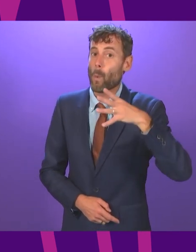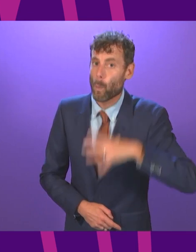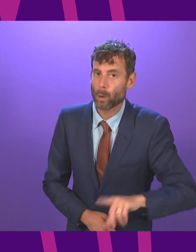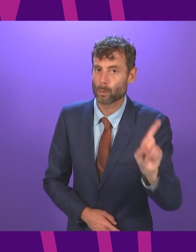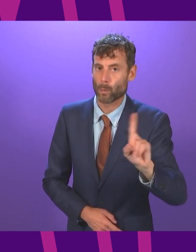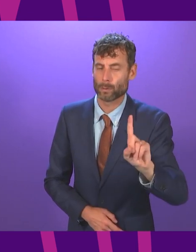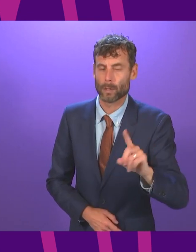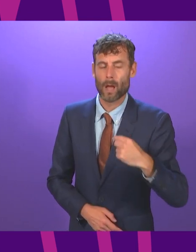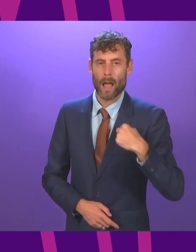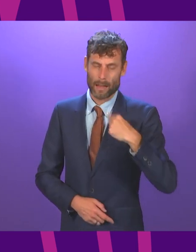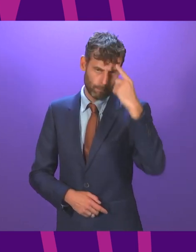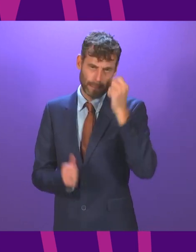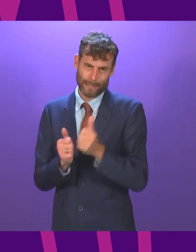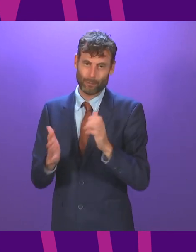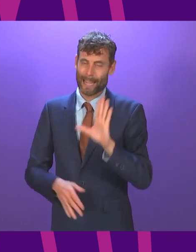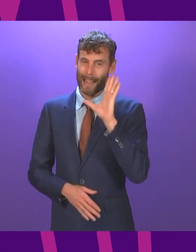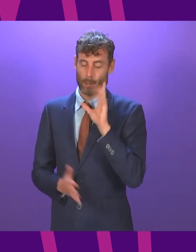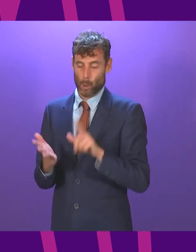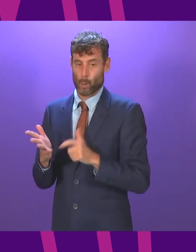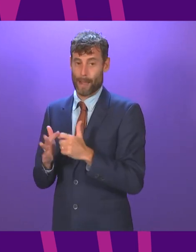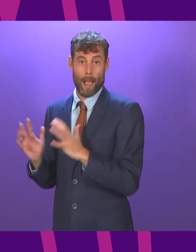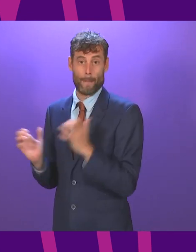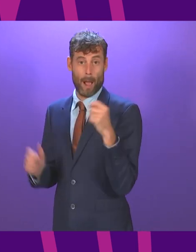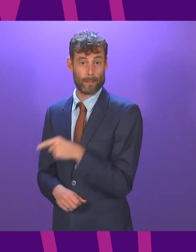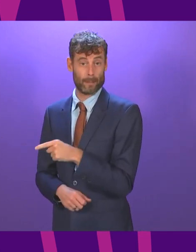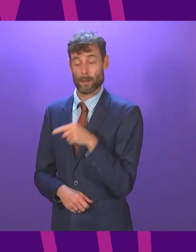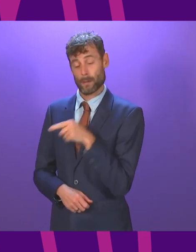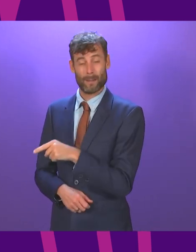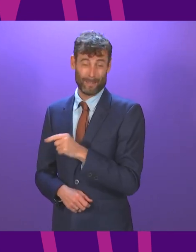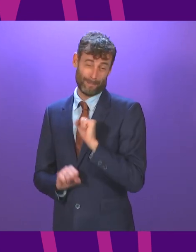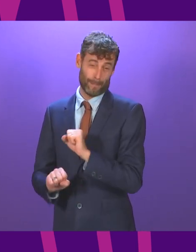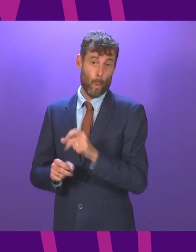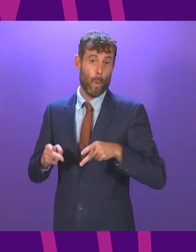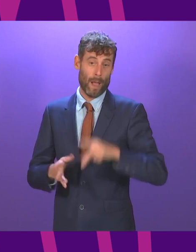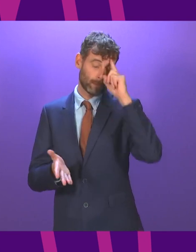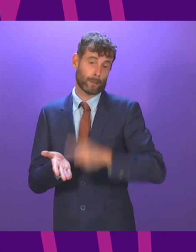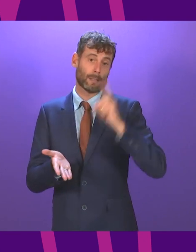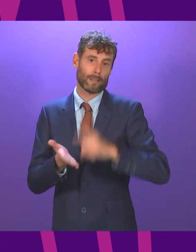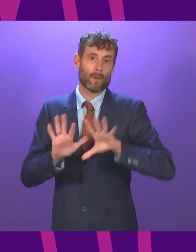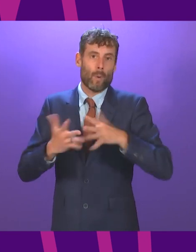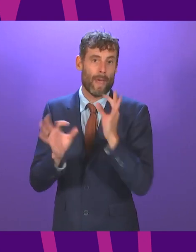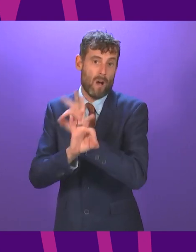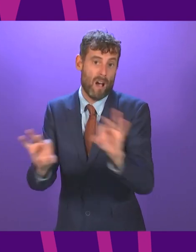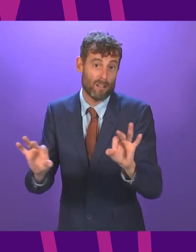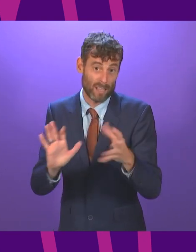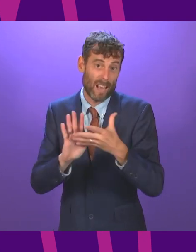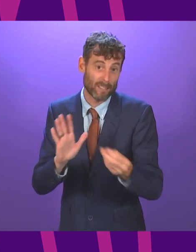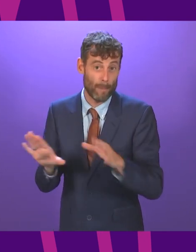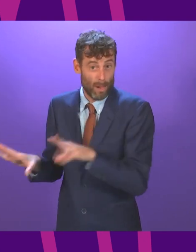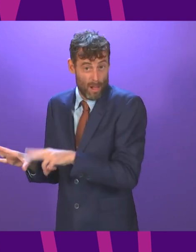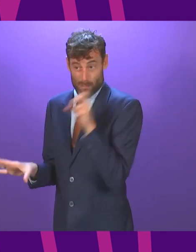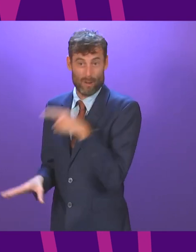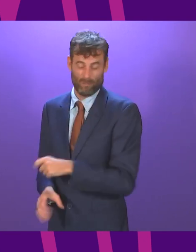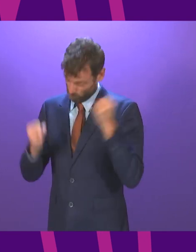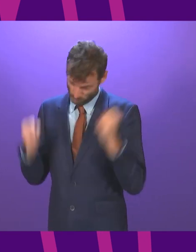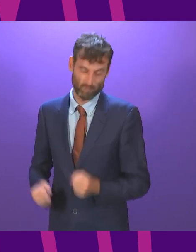is intent on taking us in a direction that the majority do not want to go in. You the question here is not whether we all in this parliament agree on